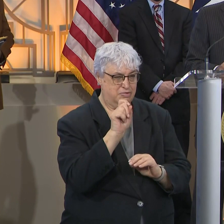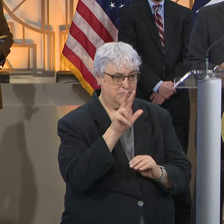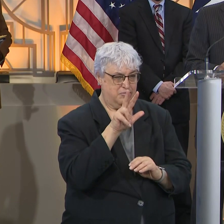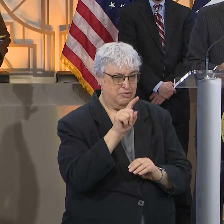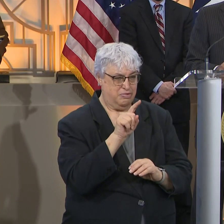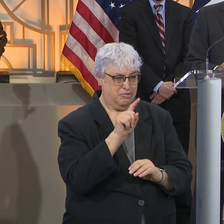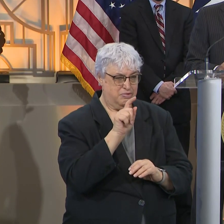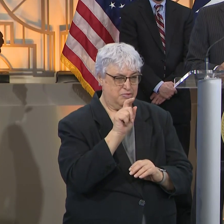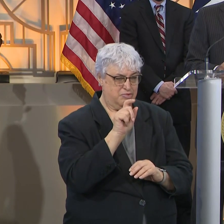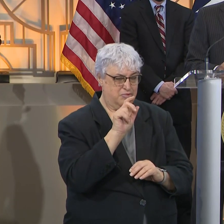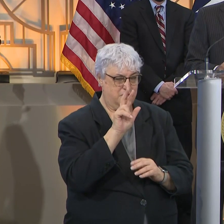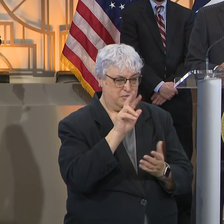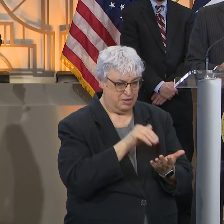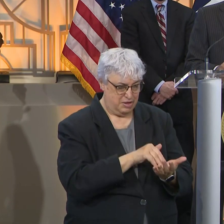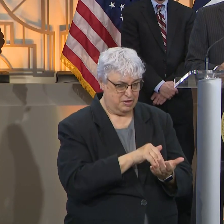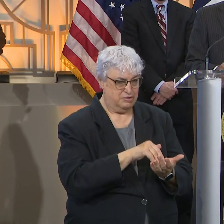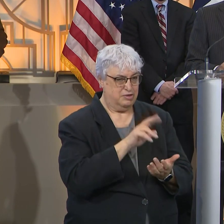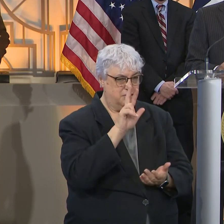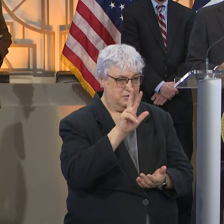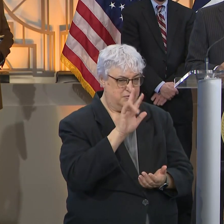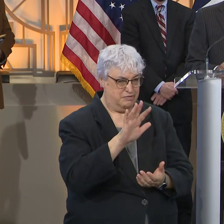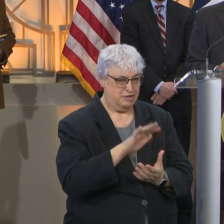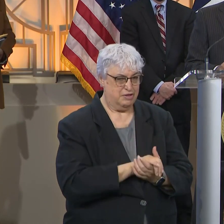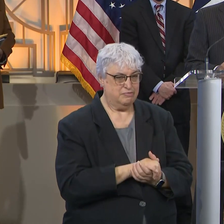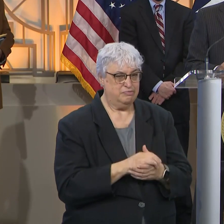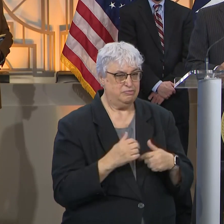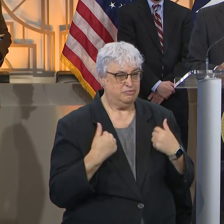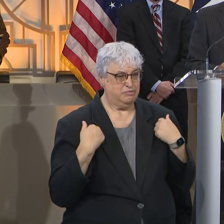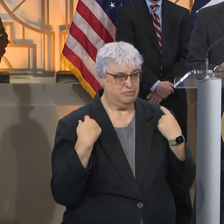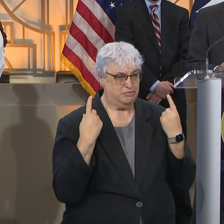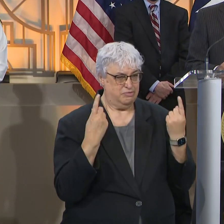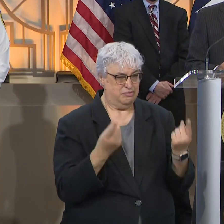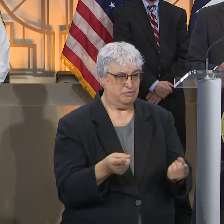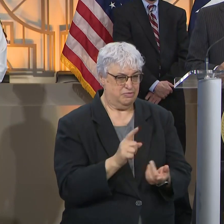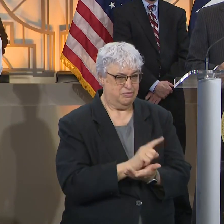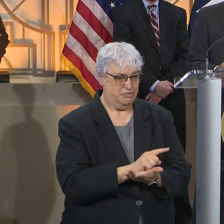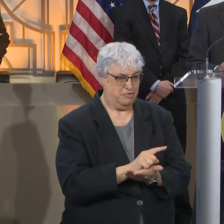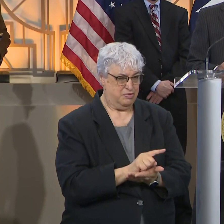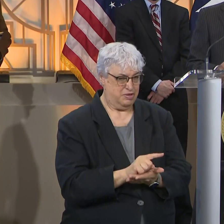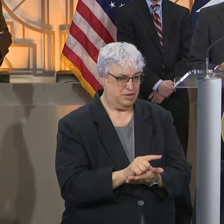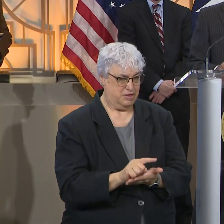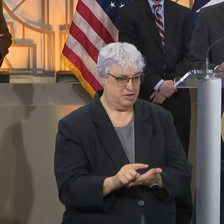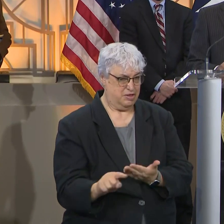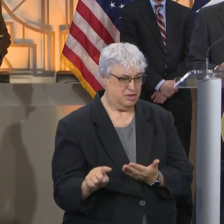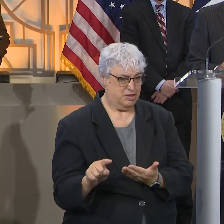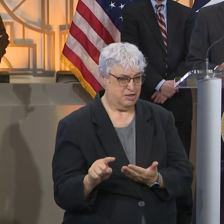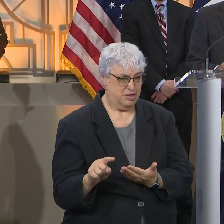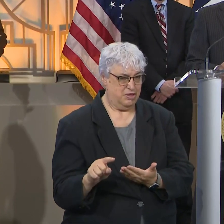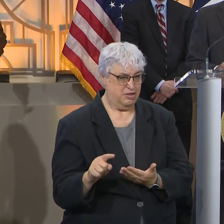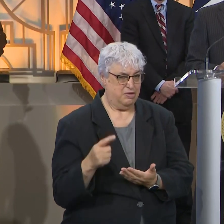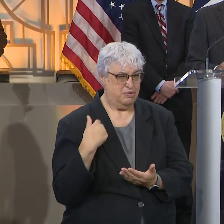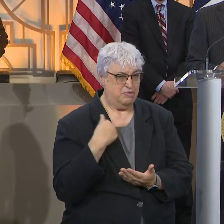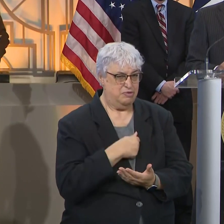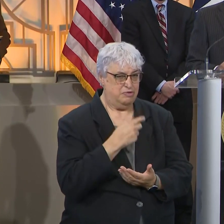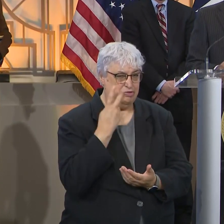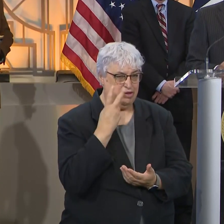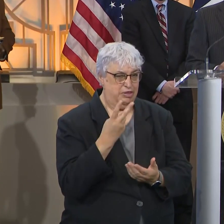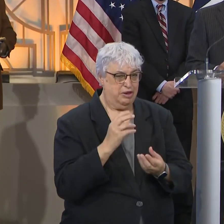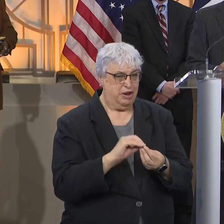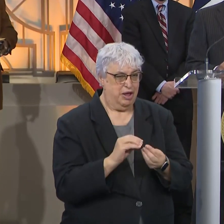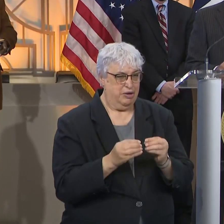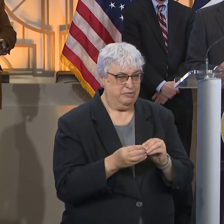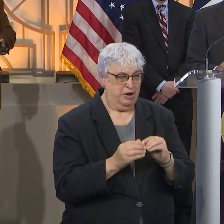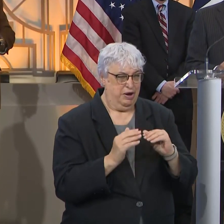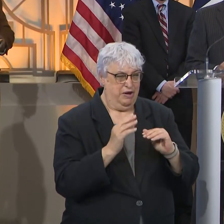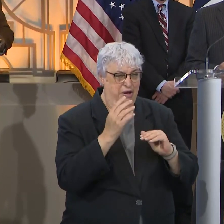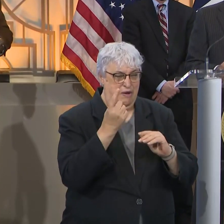131,035. So in the past week we've seen how the numbers have